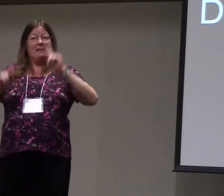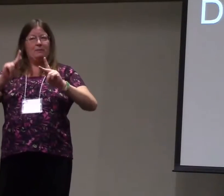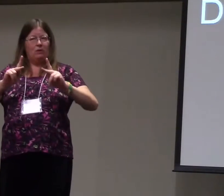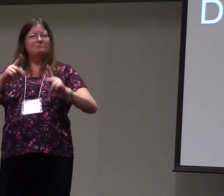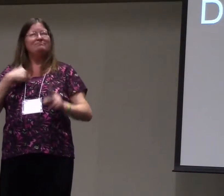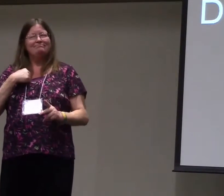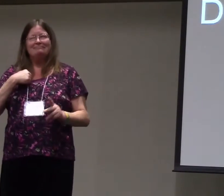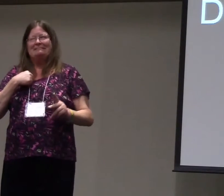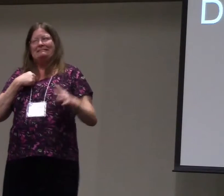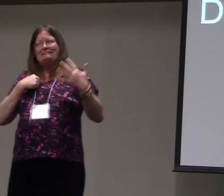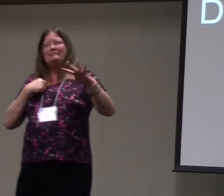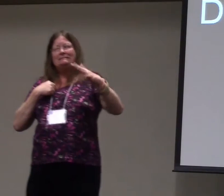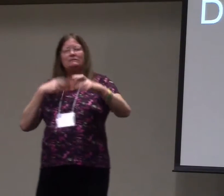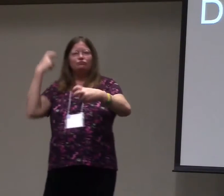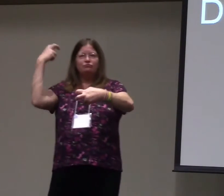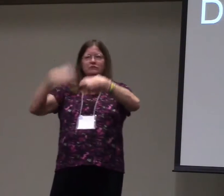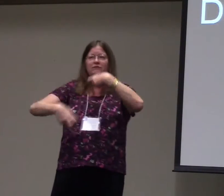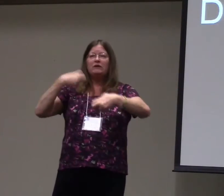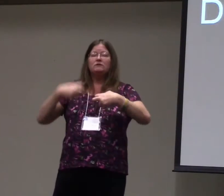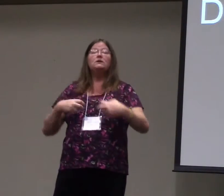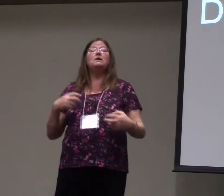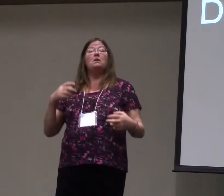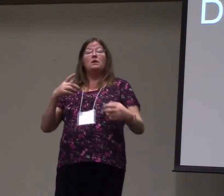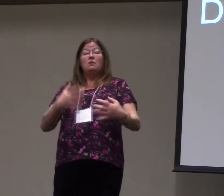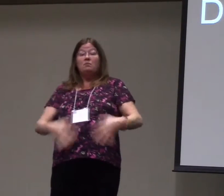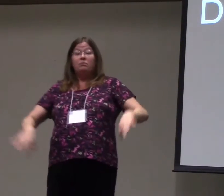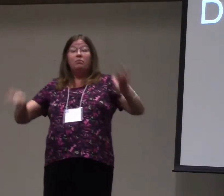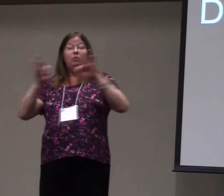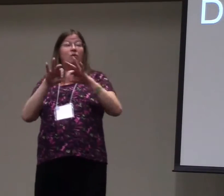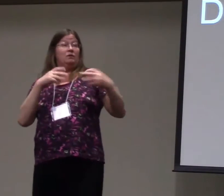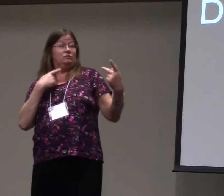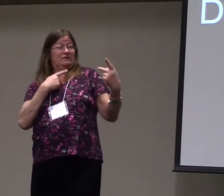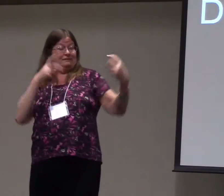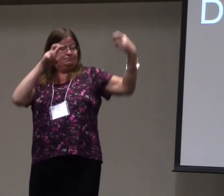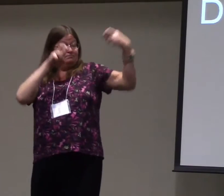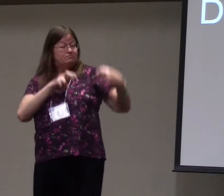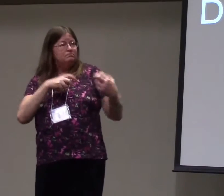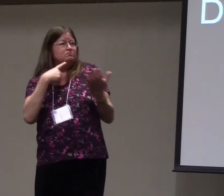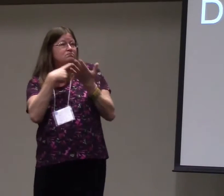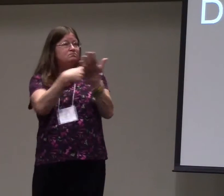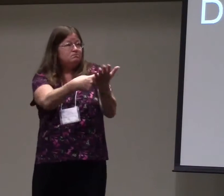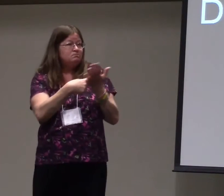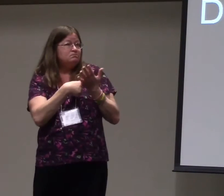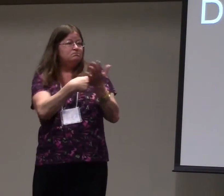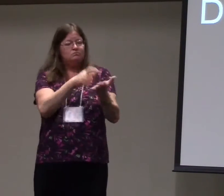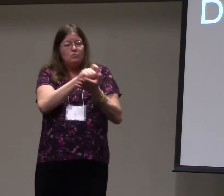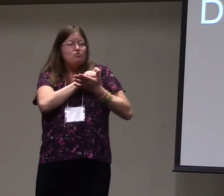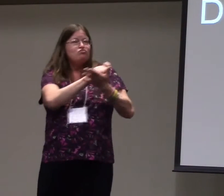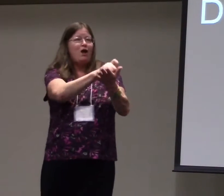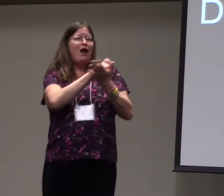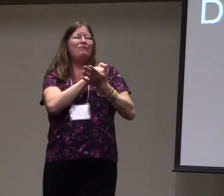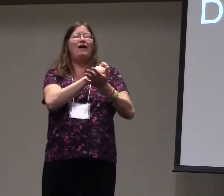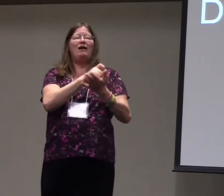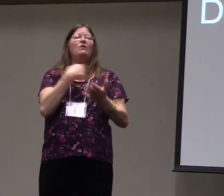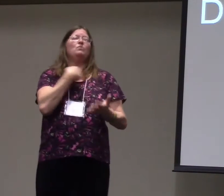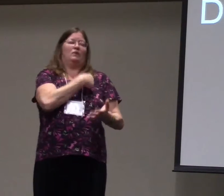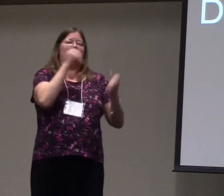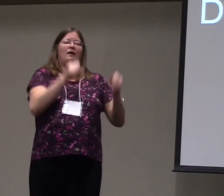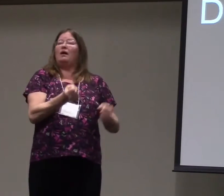It's really hard to make that communication for that barrier or trying to break that barrier of communication between the two of us. We sit down, write